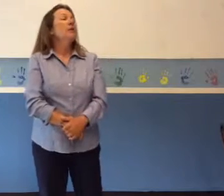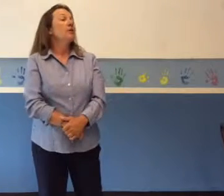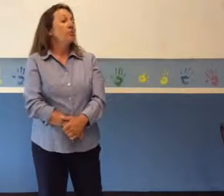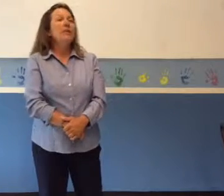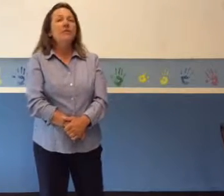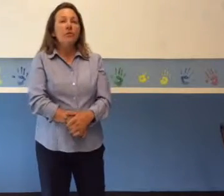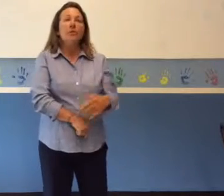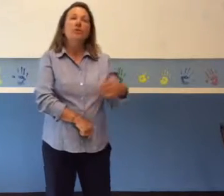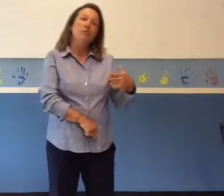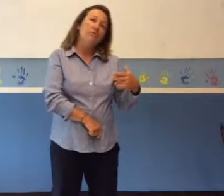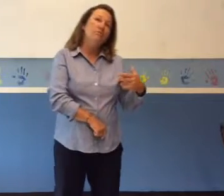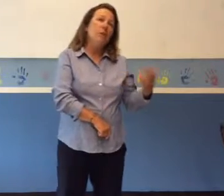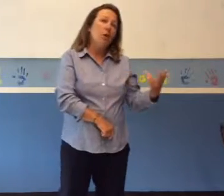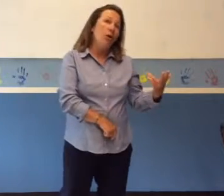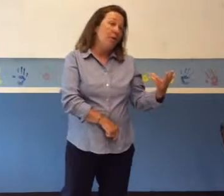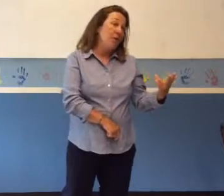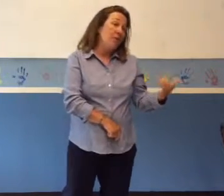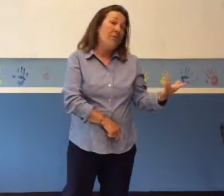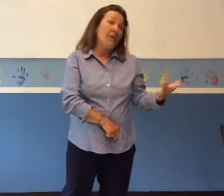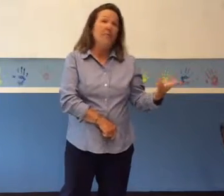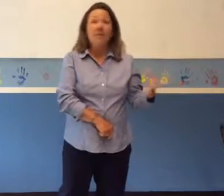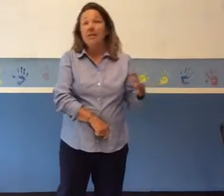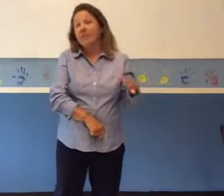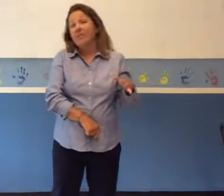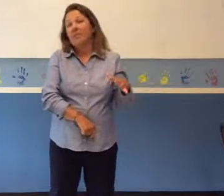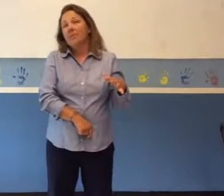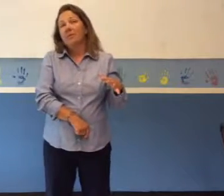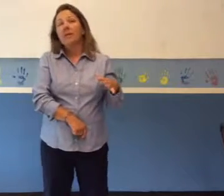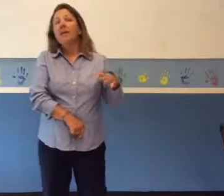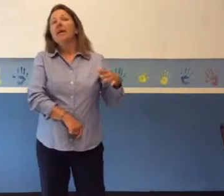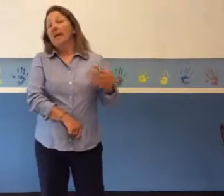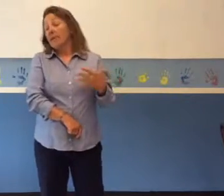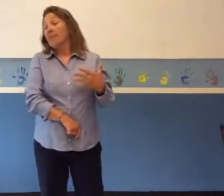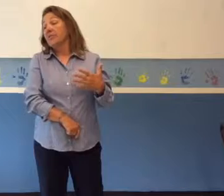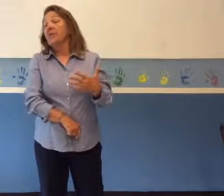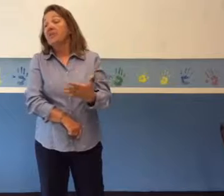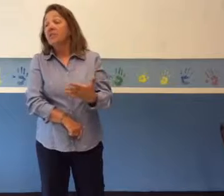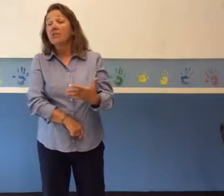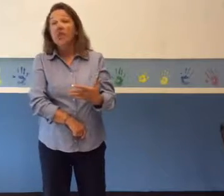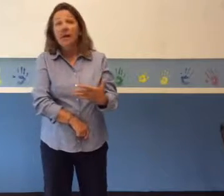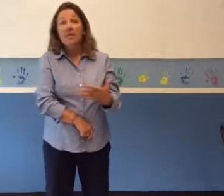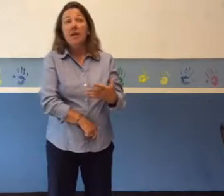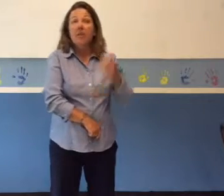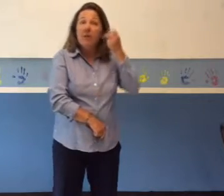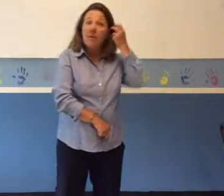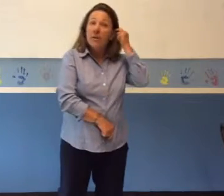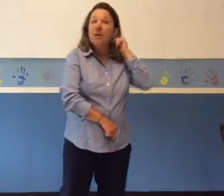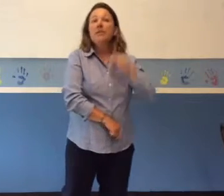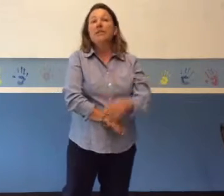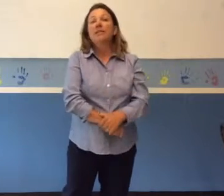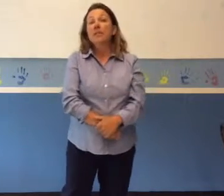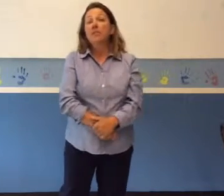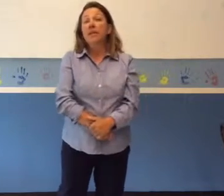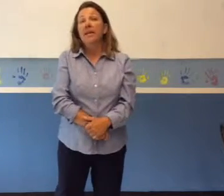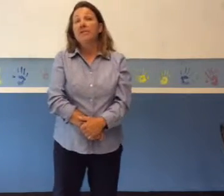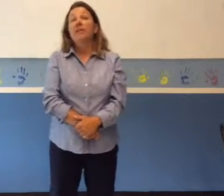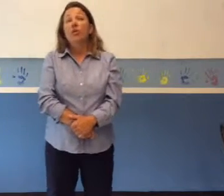the research on their effectiveness is limited. Evidence does suggest, however, that these plans that